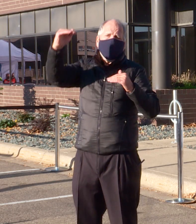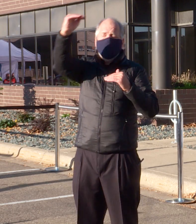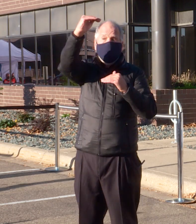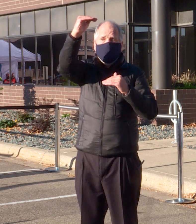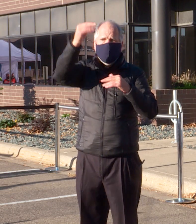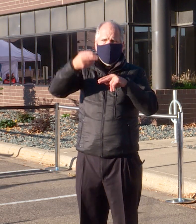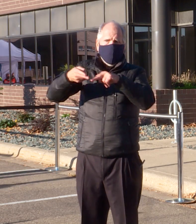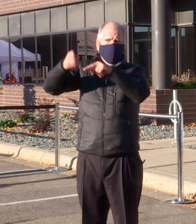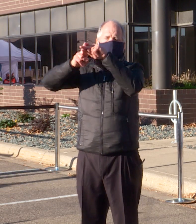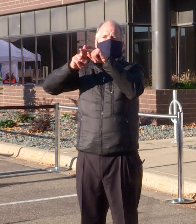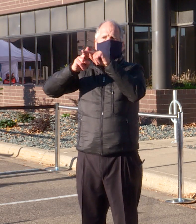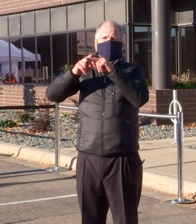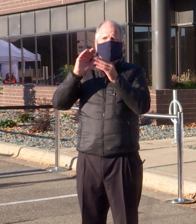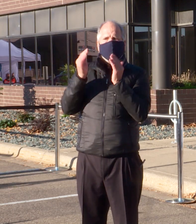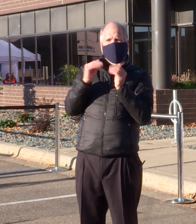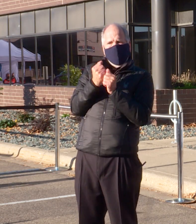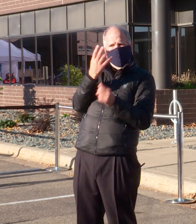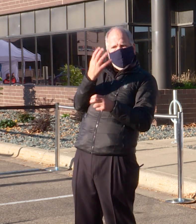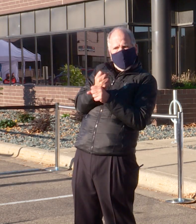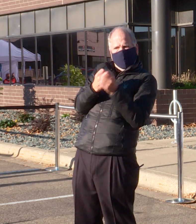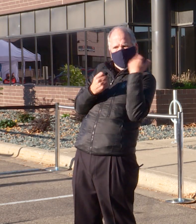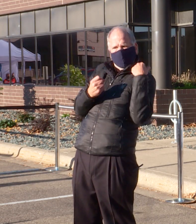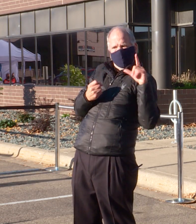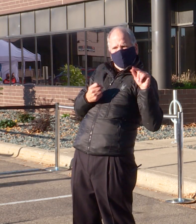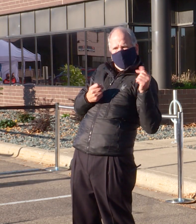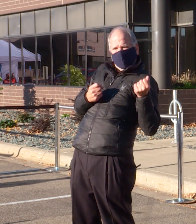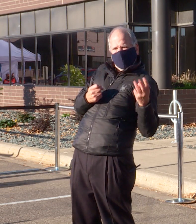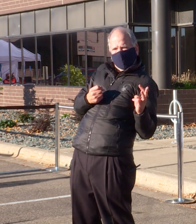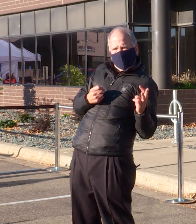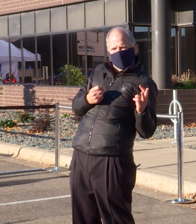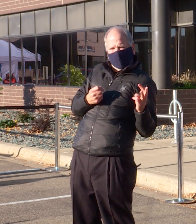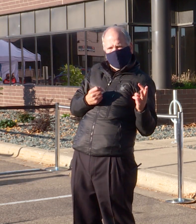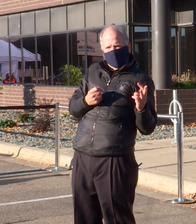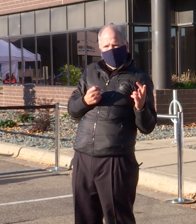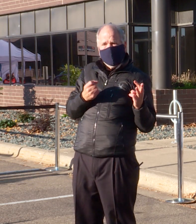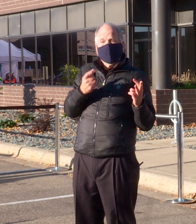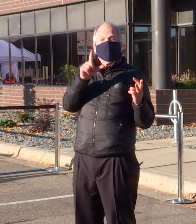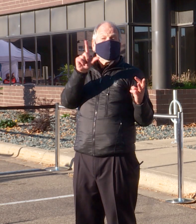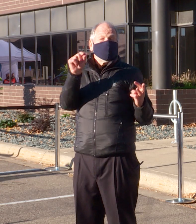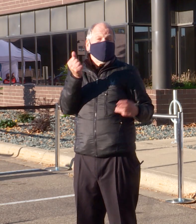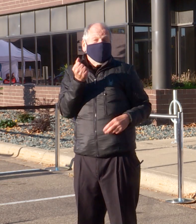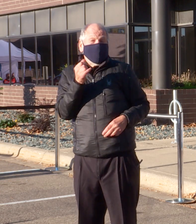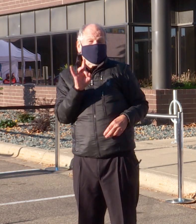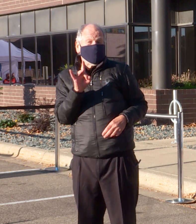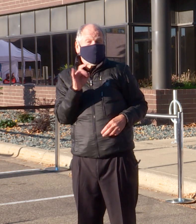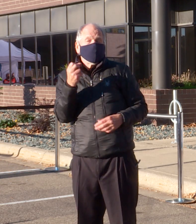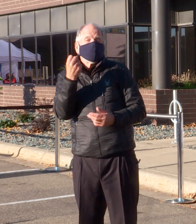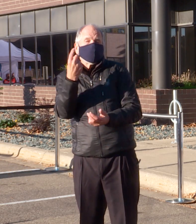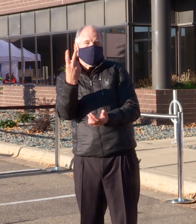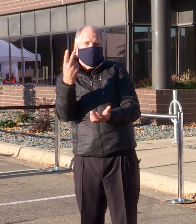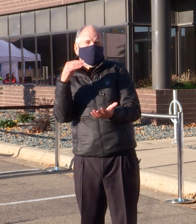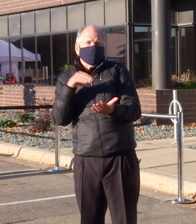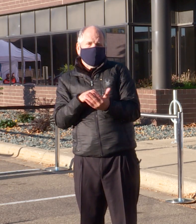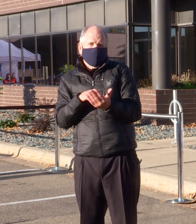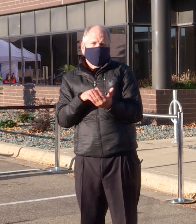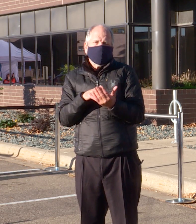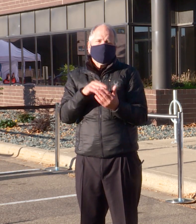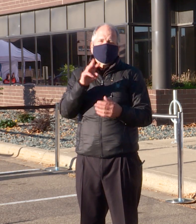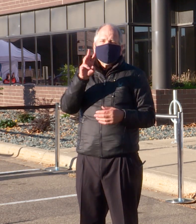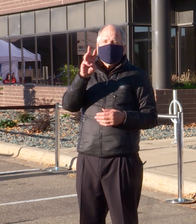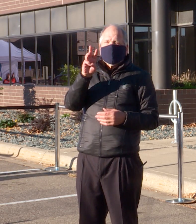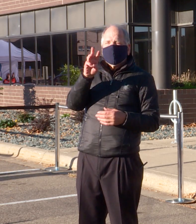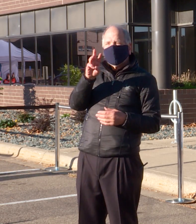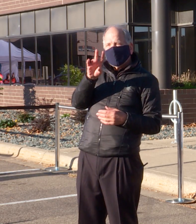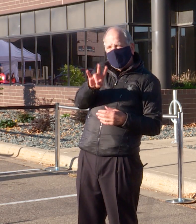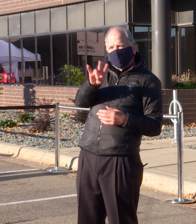-registration cutoff, Minneapolis had received a total of 12,677 completed absentee